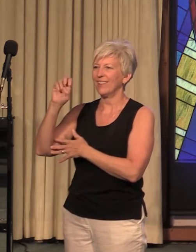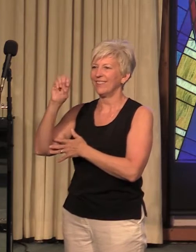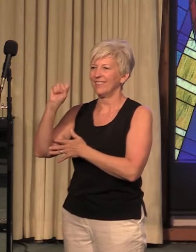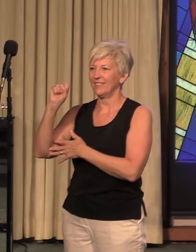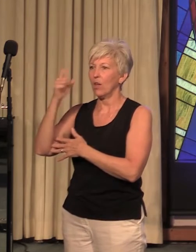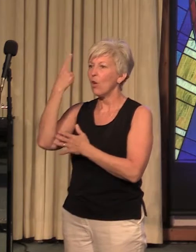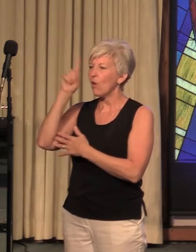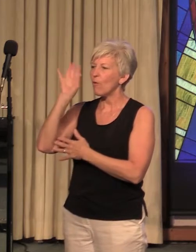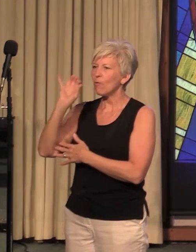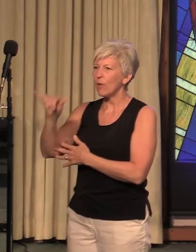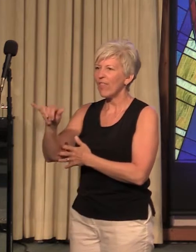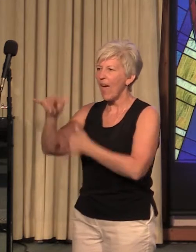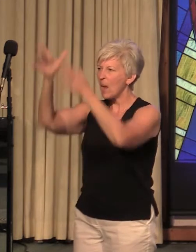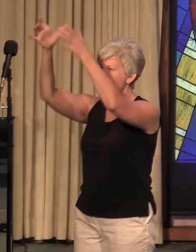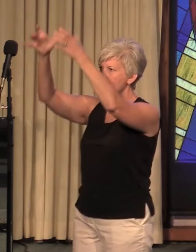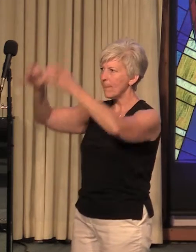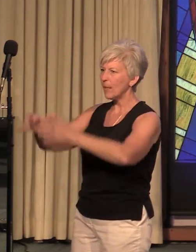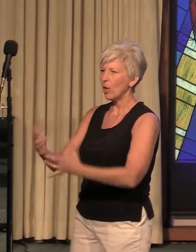move for you.